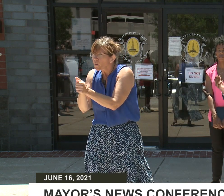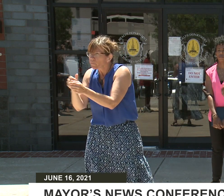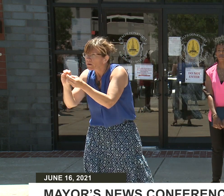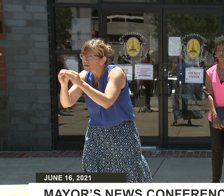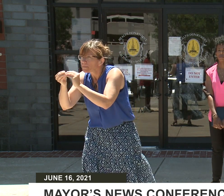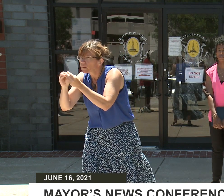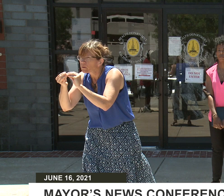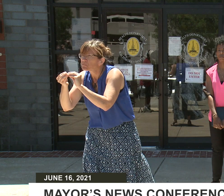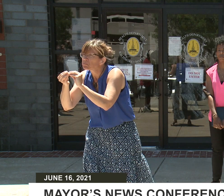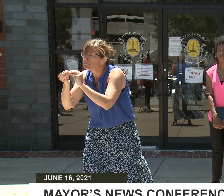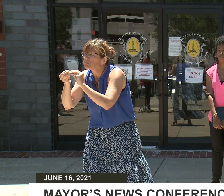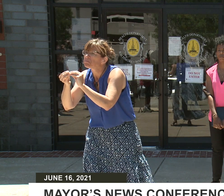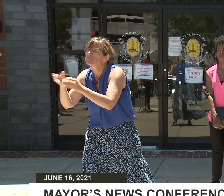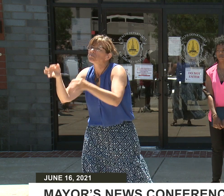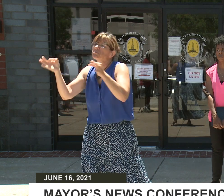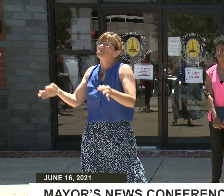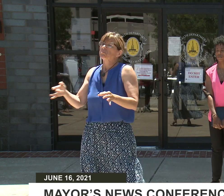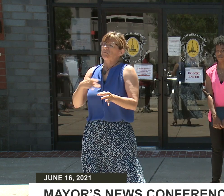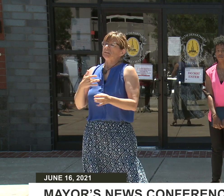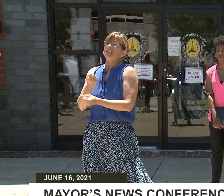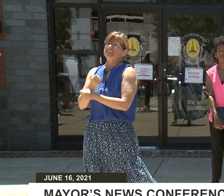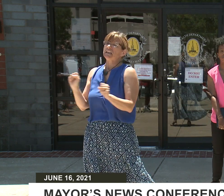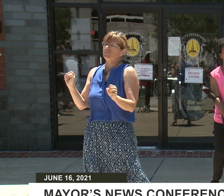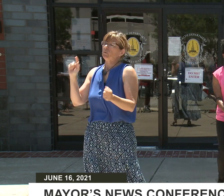we're going to release us from these restrictions.